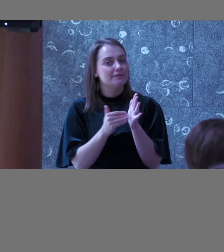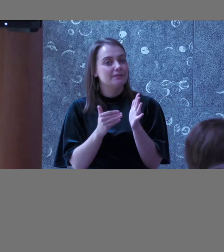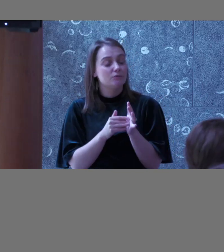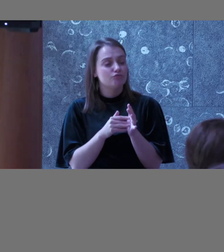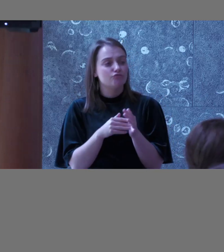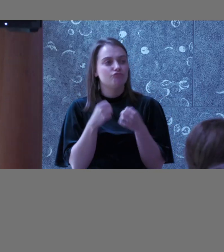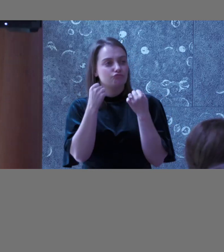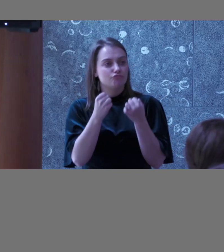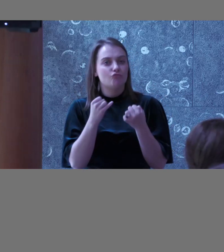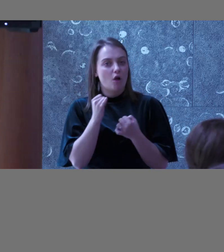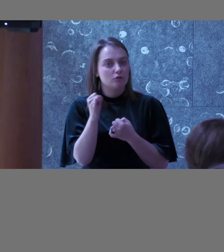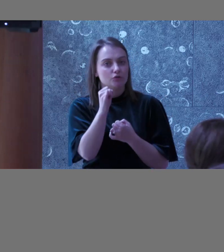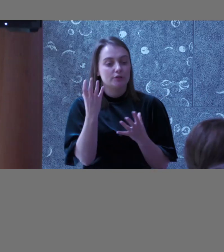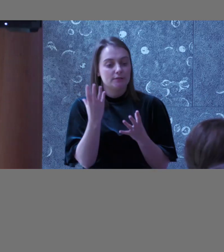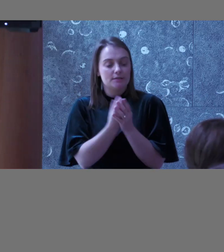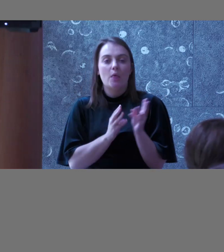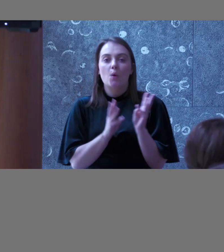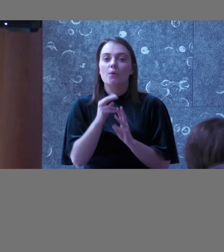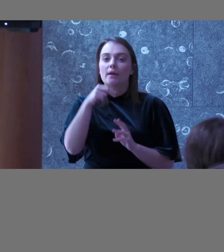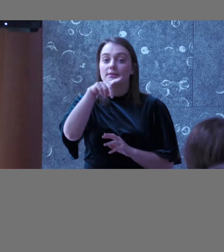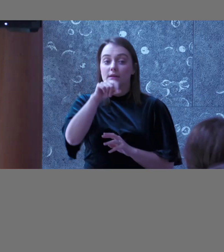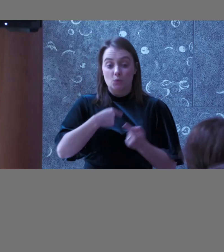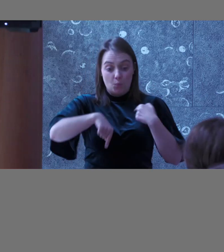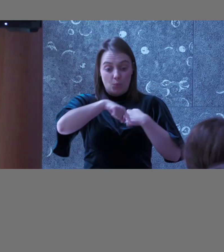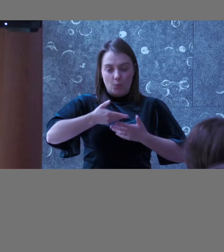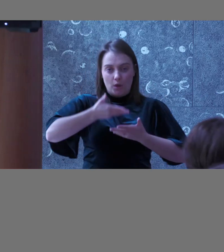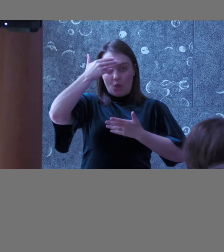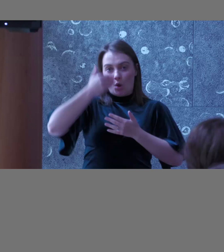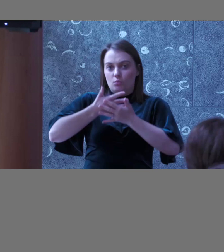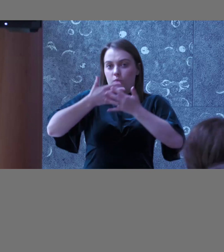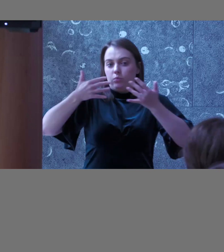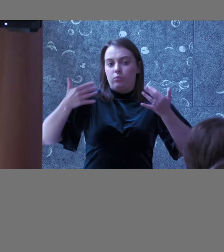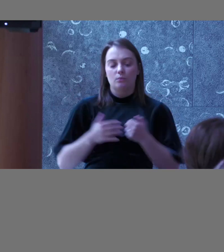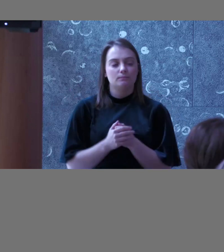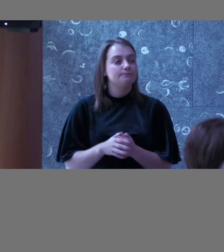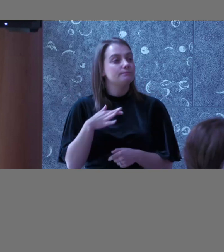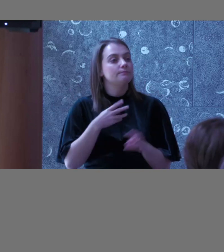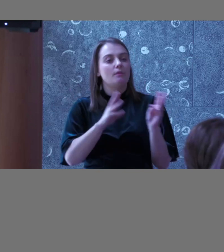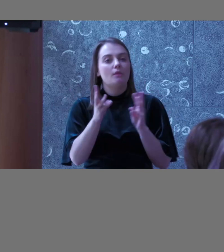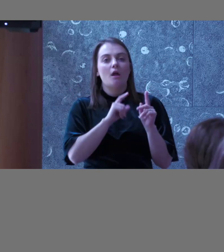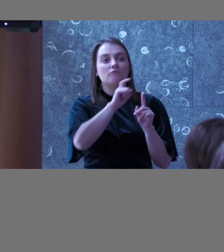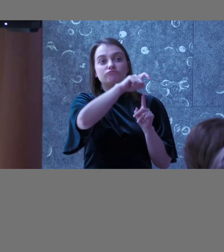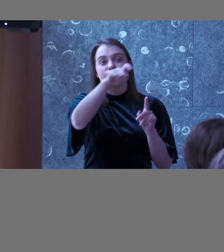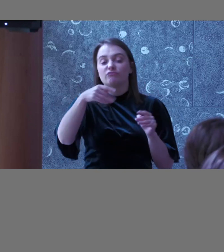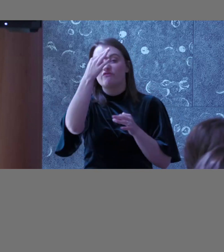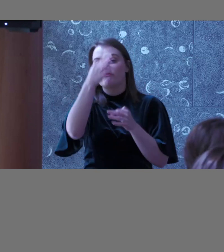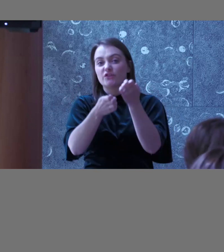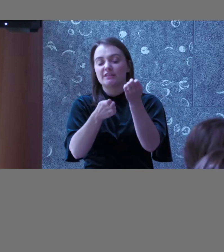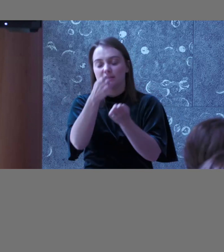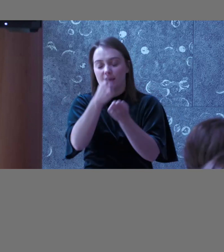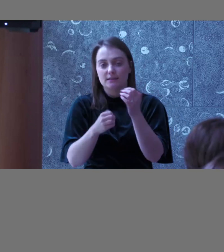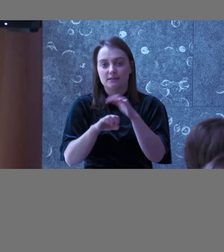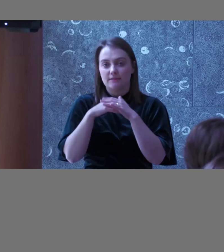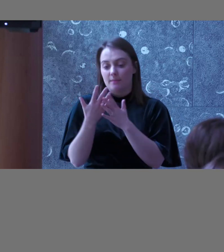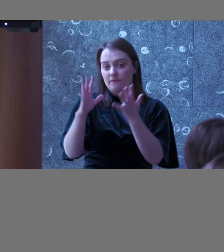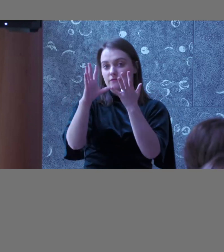journey by working with the NDA, too. So, in a huge amount, obviously, like, I've worked in front-end development for 10